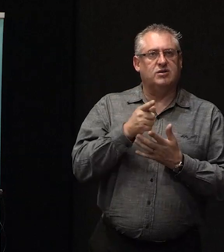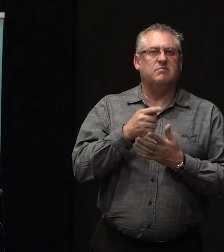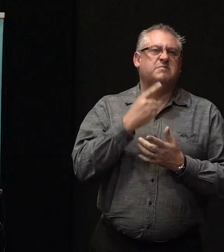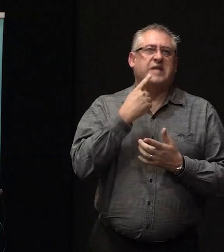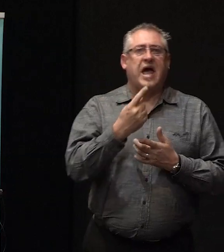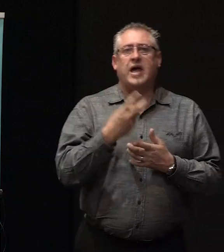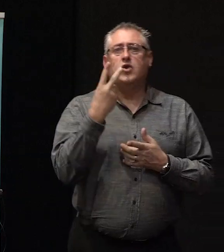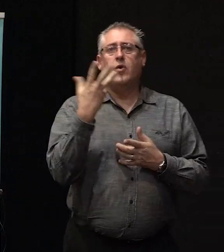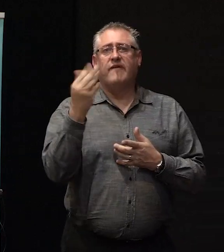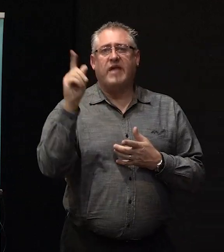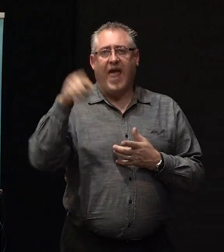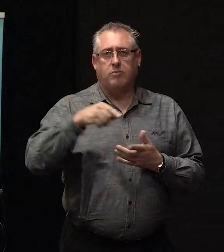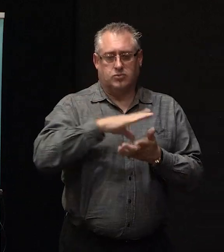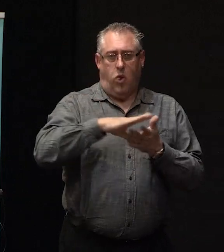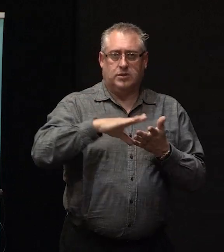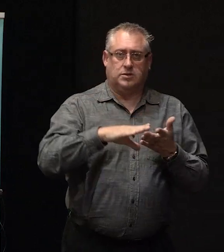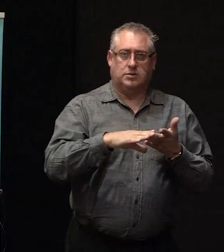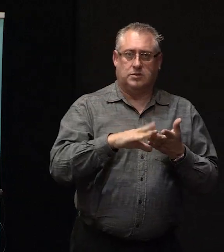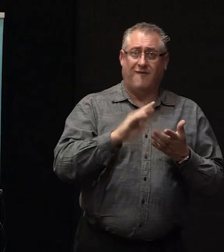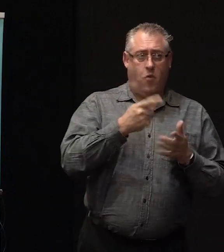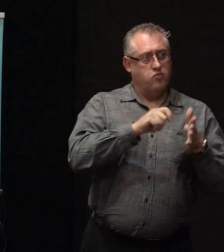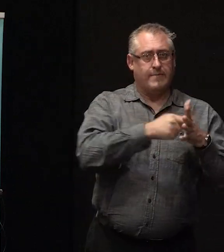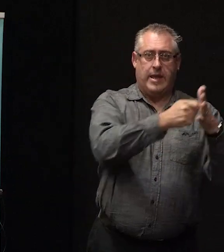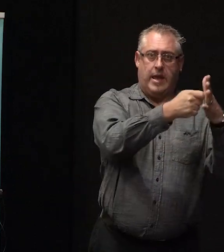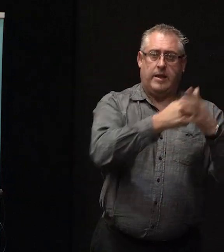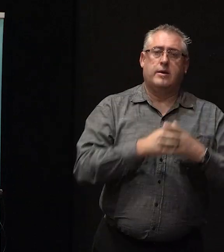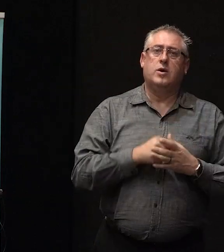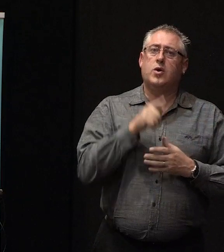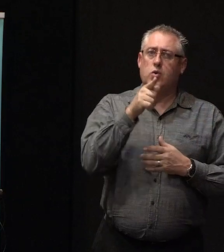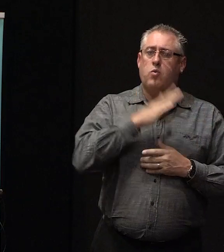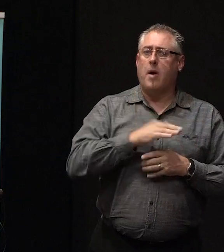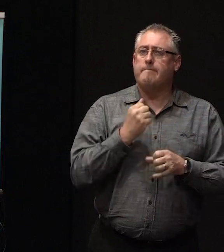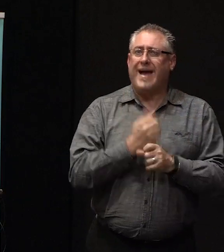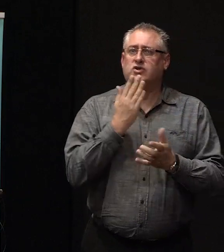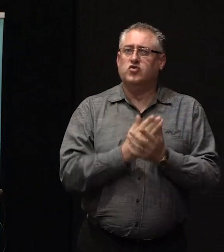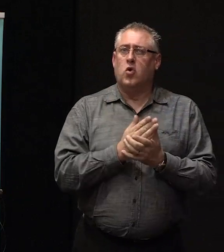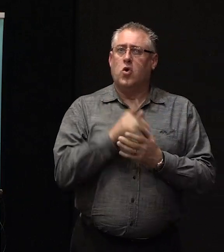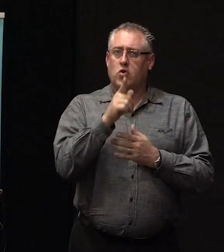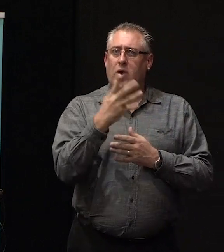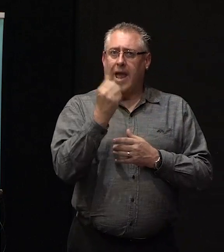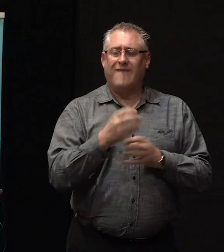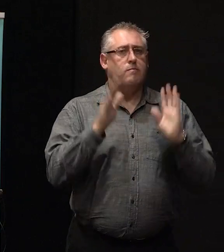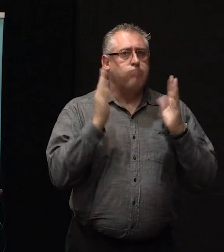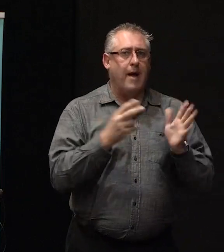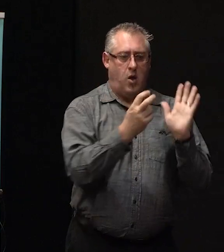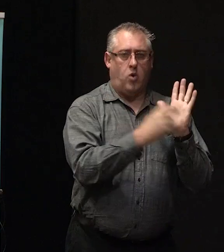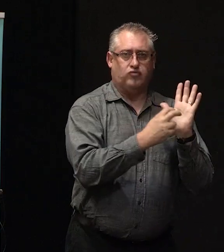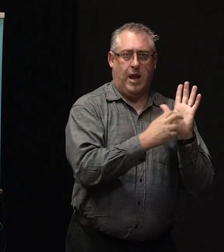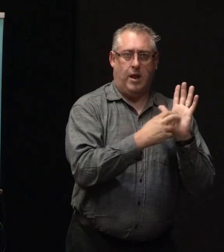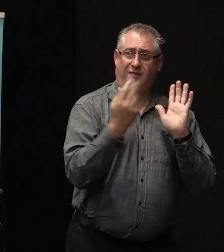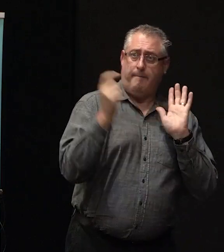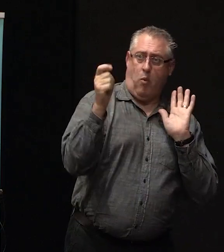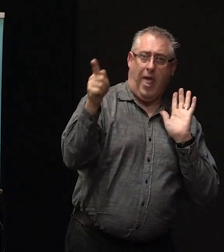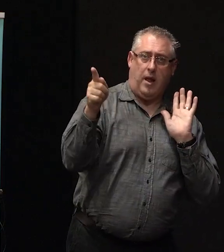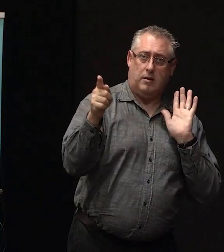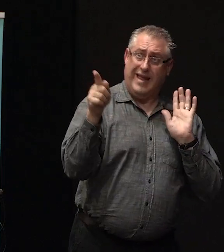$250,000 for your repair. You want to make sure you've got a really, a proper contract from a builder that he's going to build you